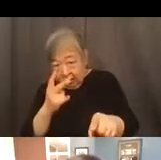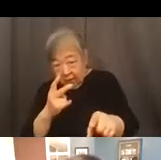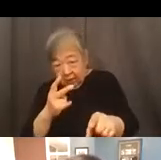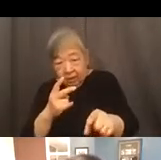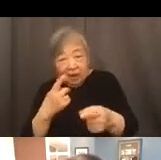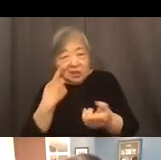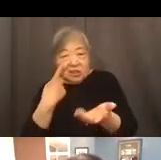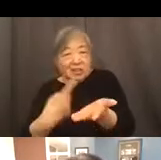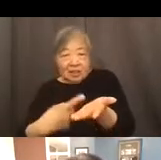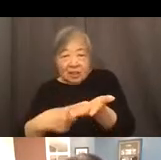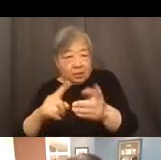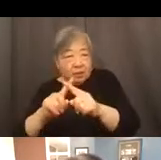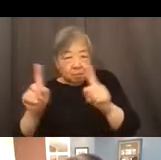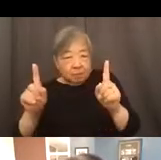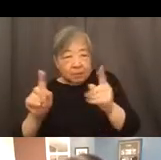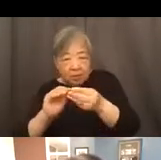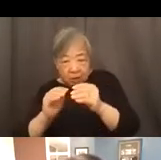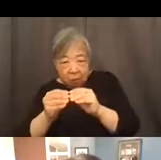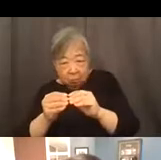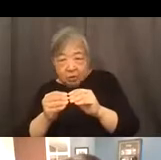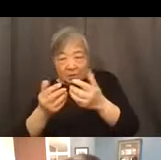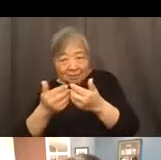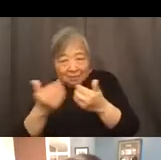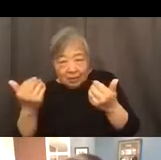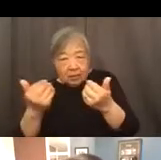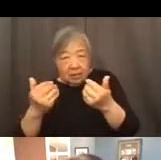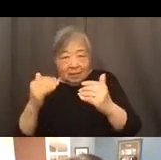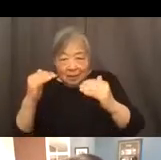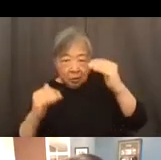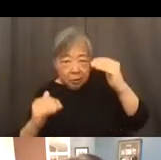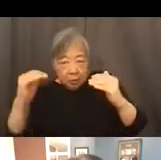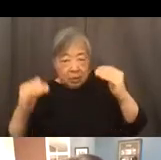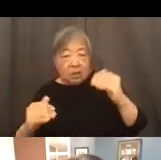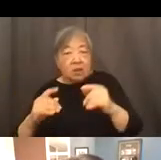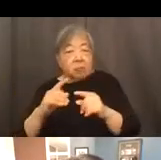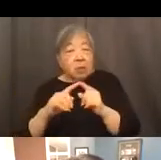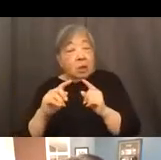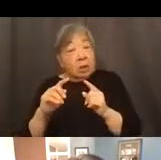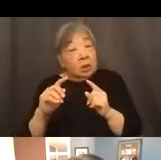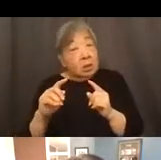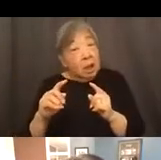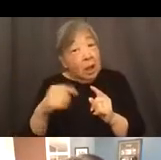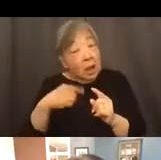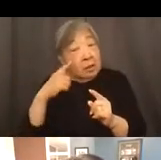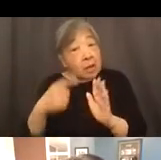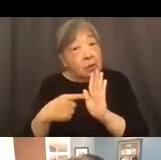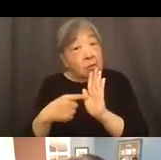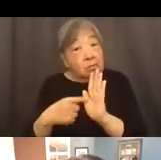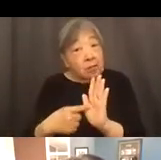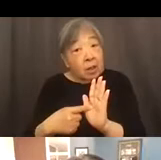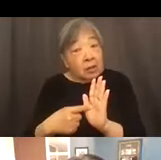discussed the differences, the disparities with you. But it also reflects, I think, and